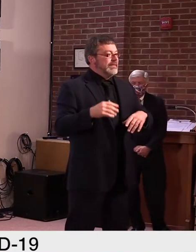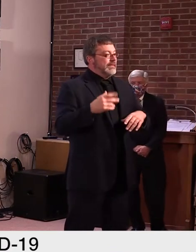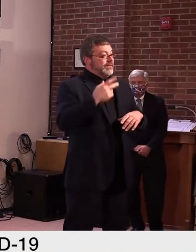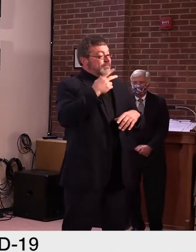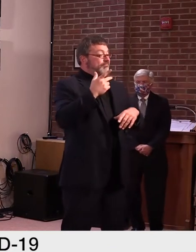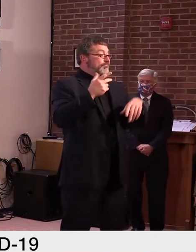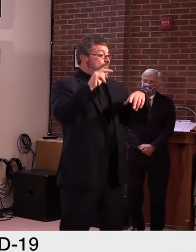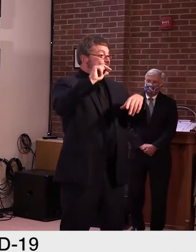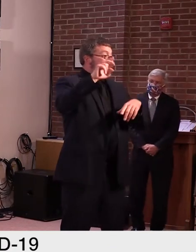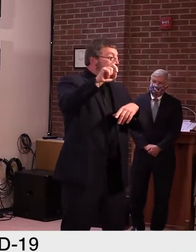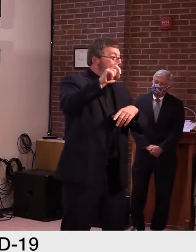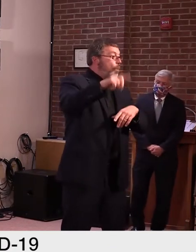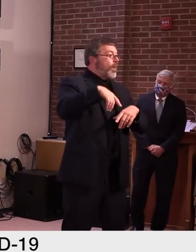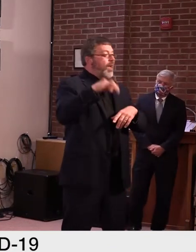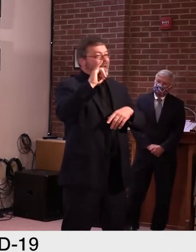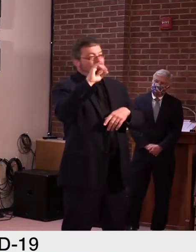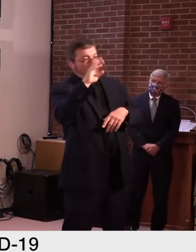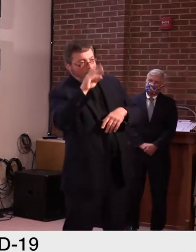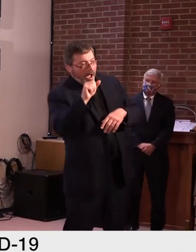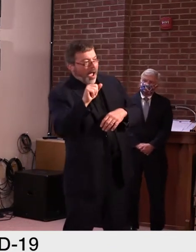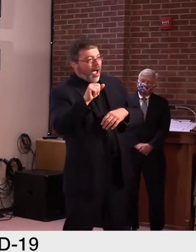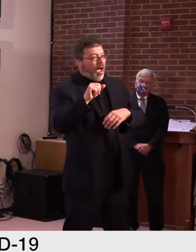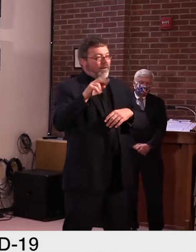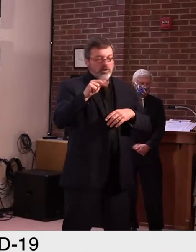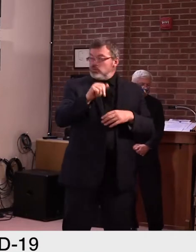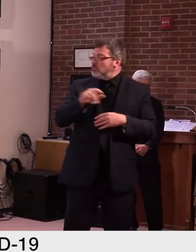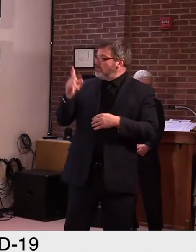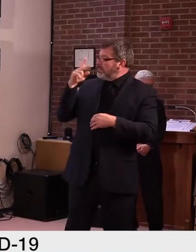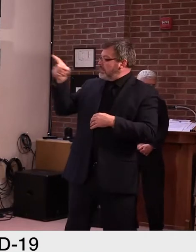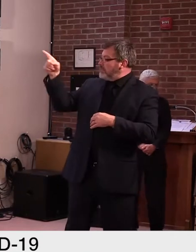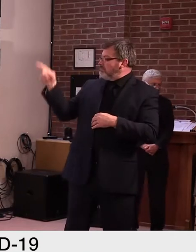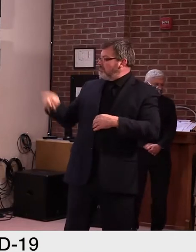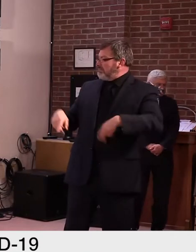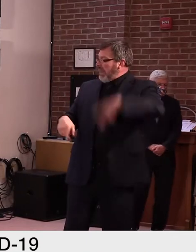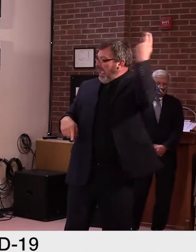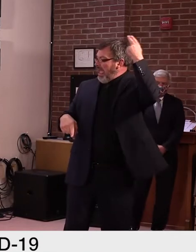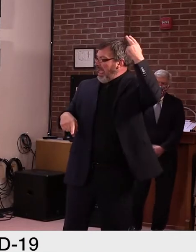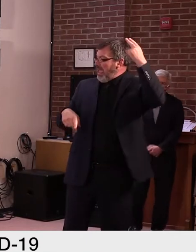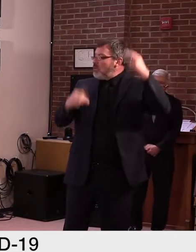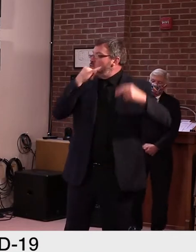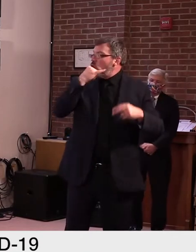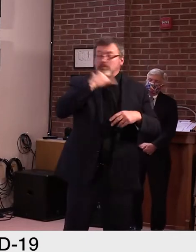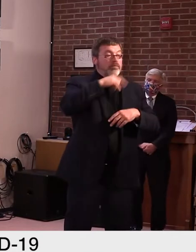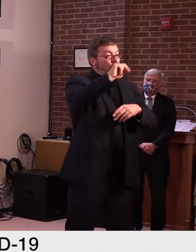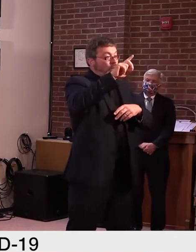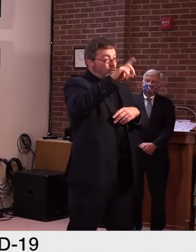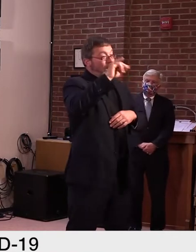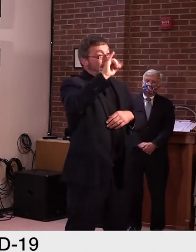North Carolina, and then the Northeast having considerably lower infection rates over the last 30 days.